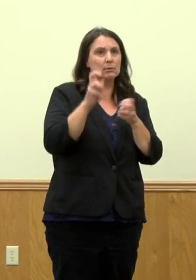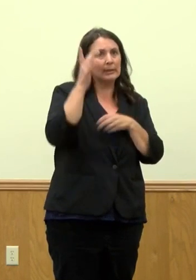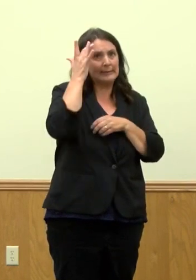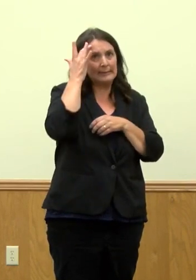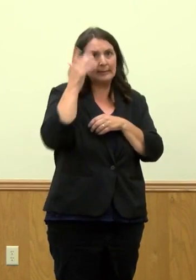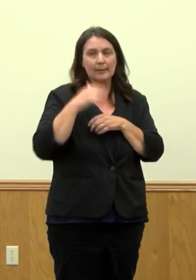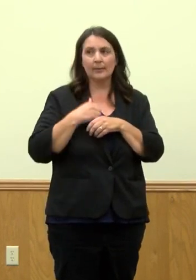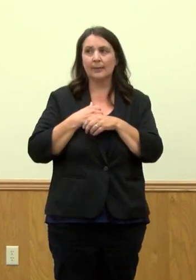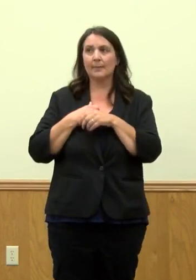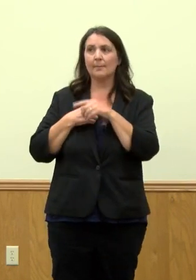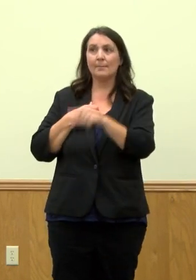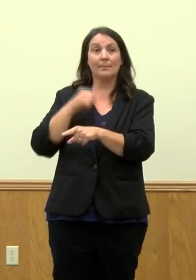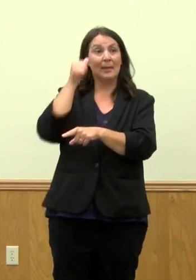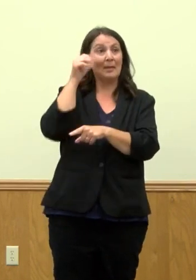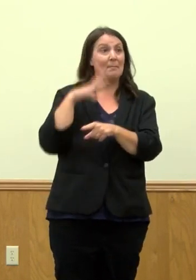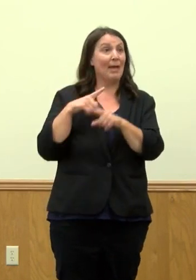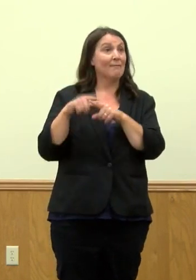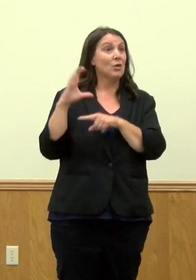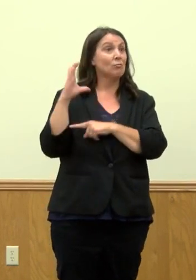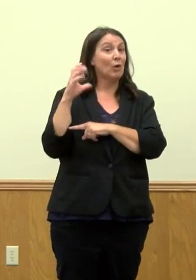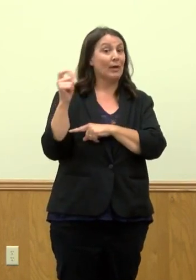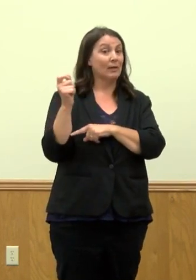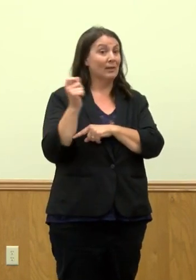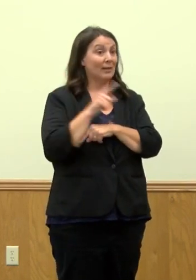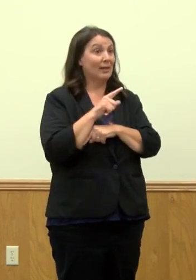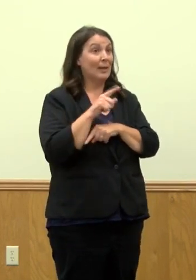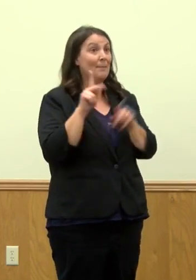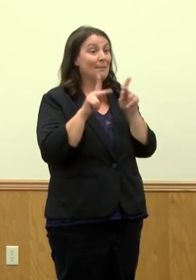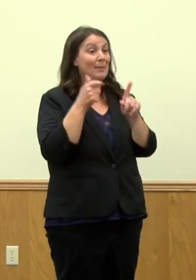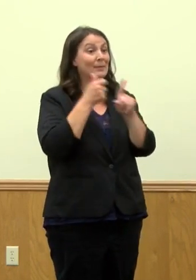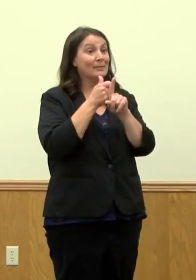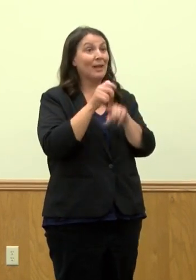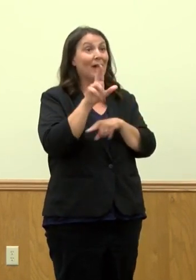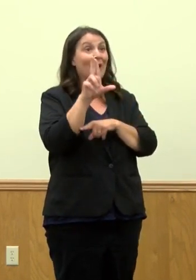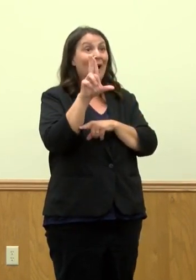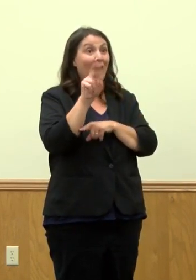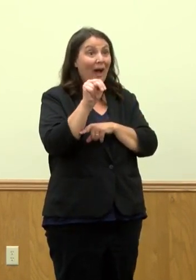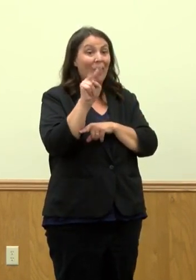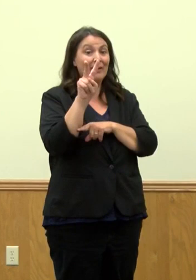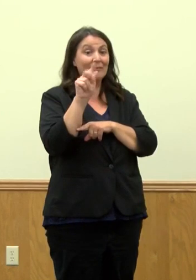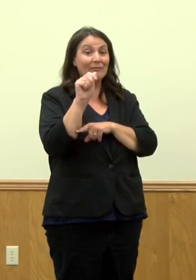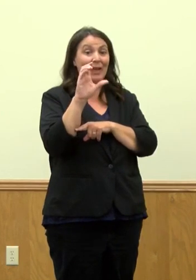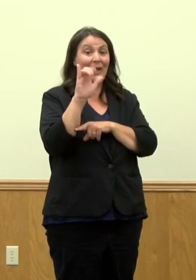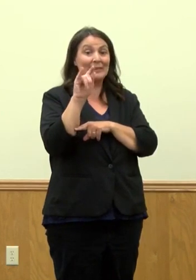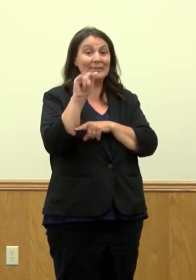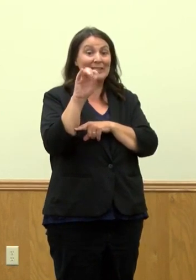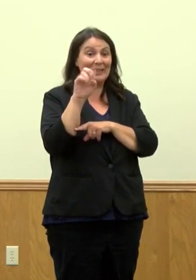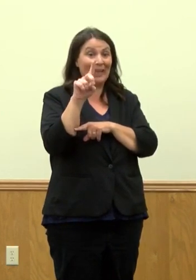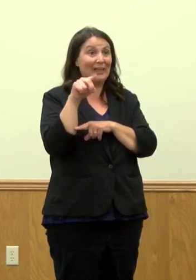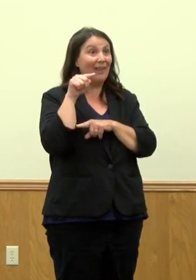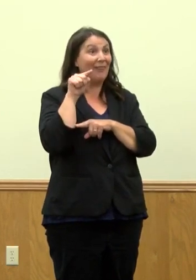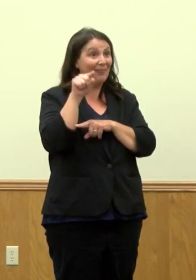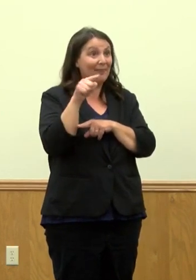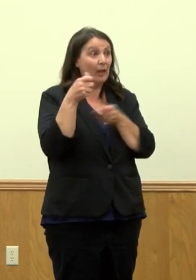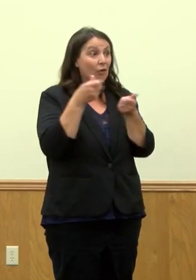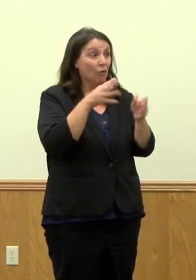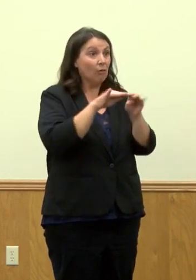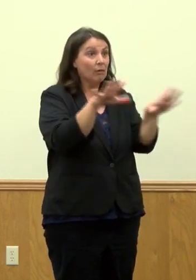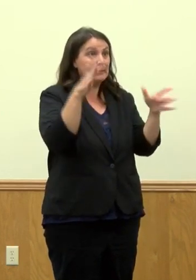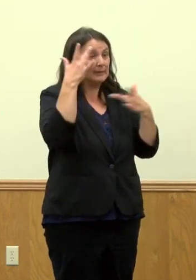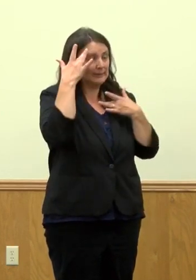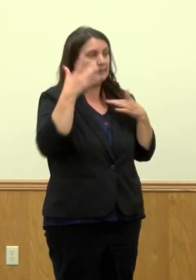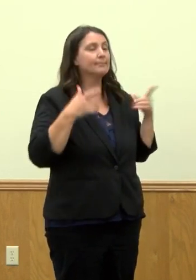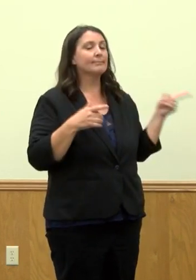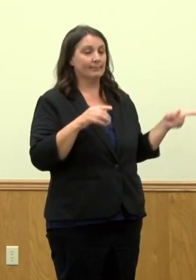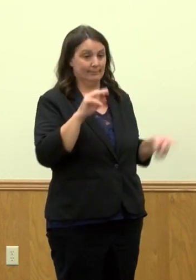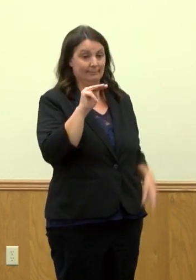Are we again still seeing that the unvaccinated make up a large majority of the active cases? Yes, we continue to see a large amount